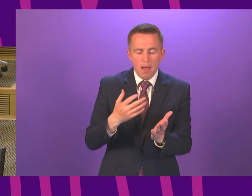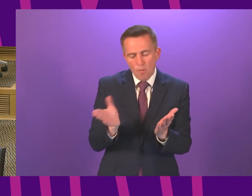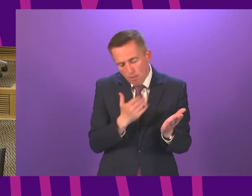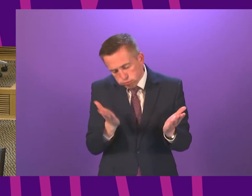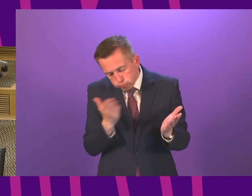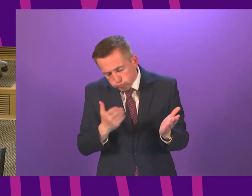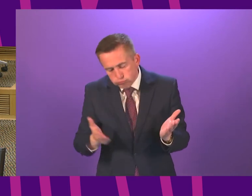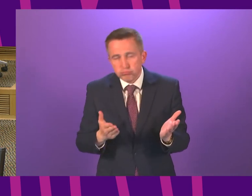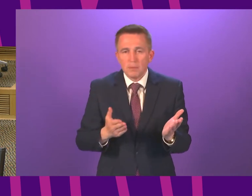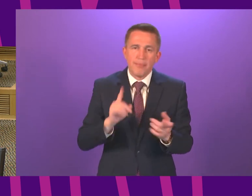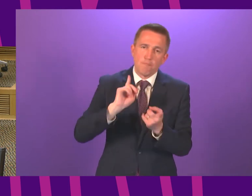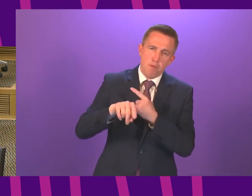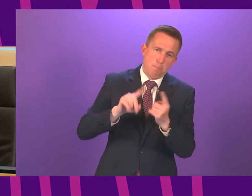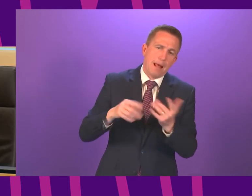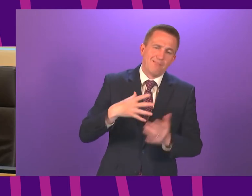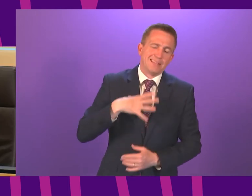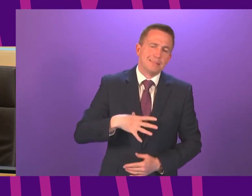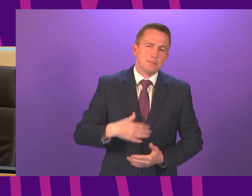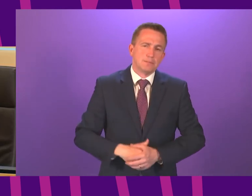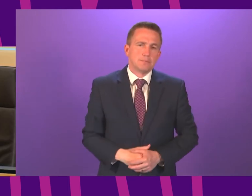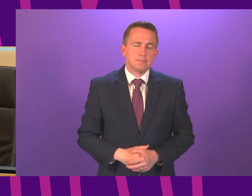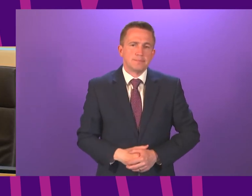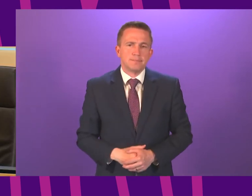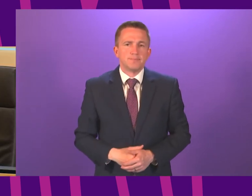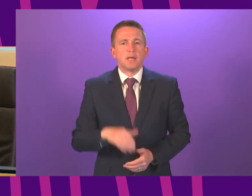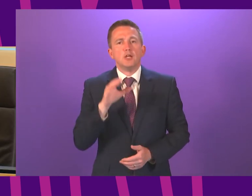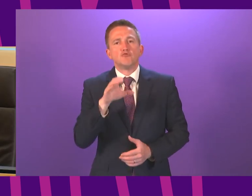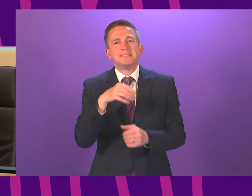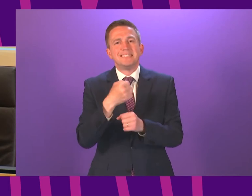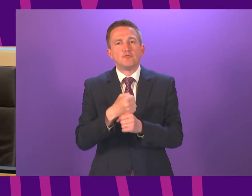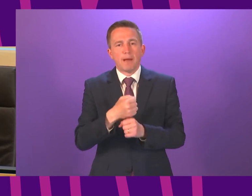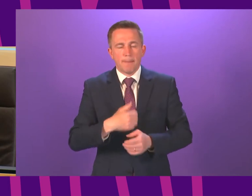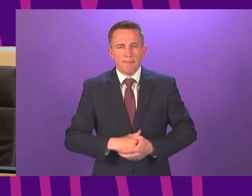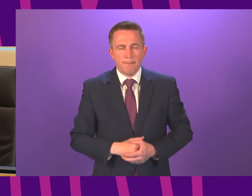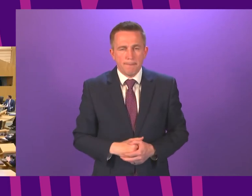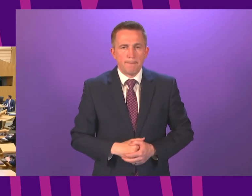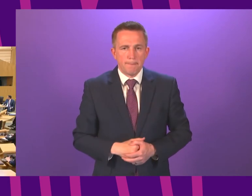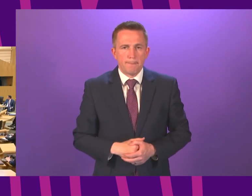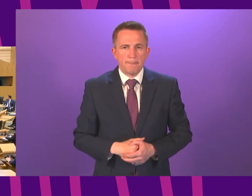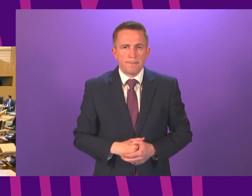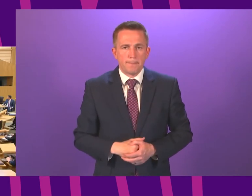in more depth if that is necessary Christine Graham to be followed by Jackie Bailey